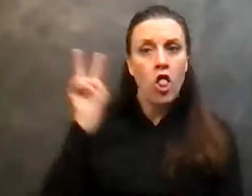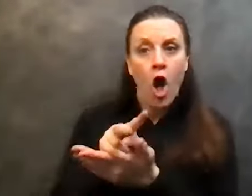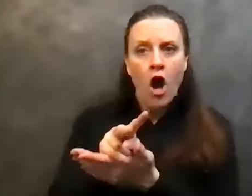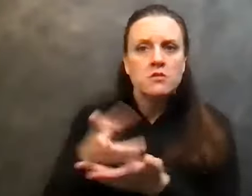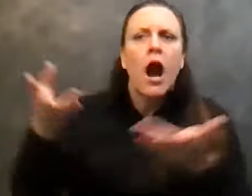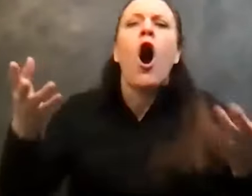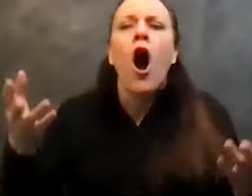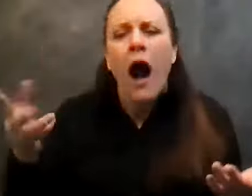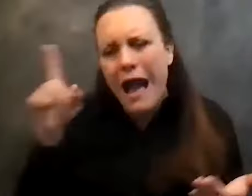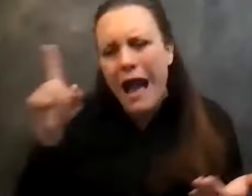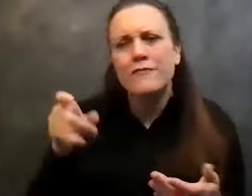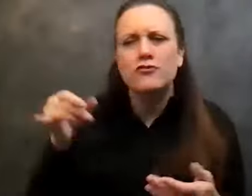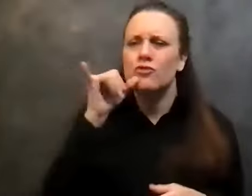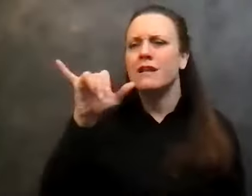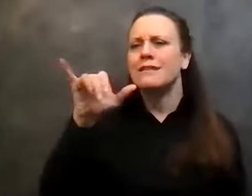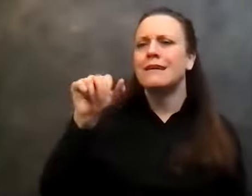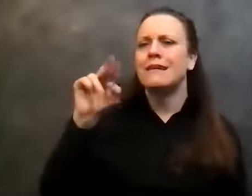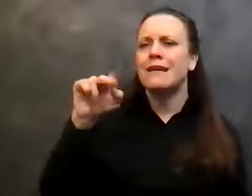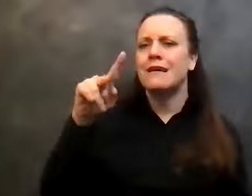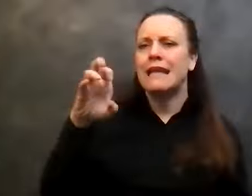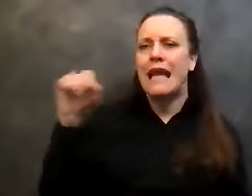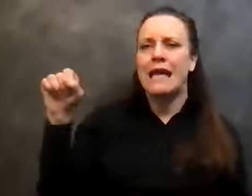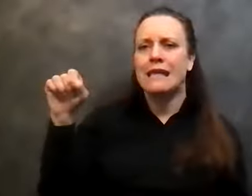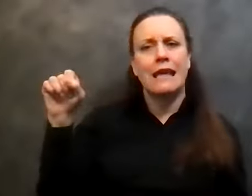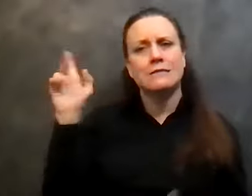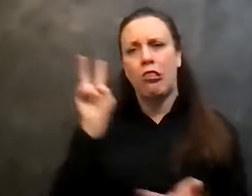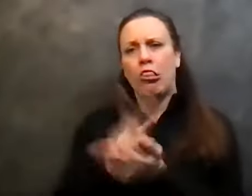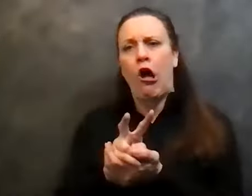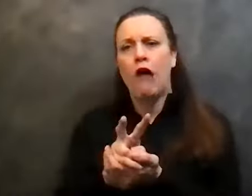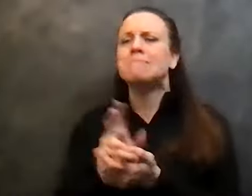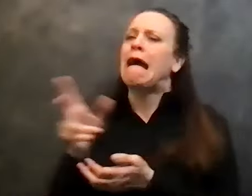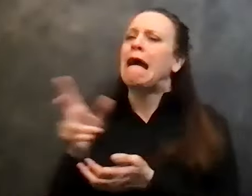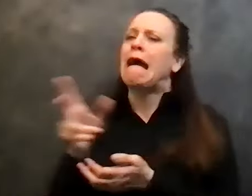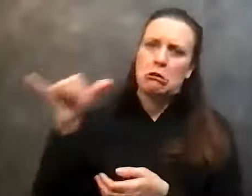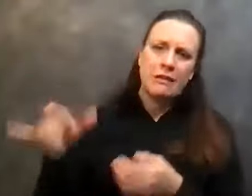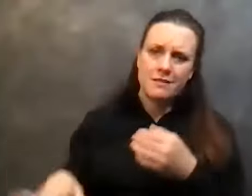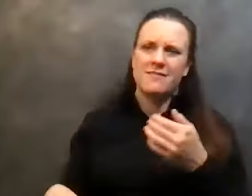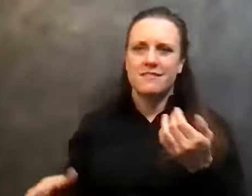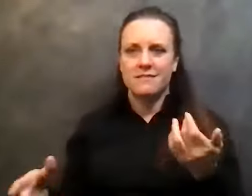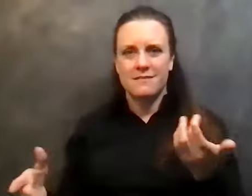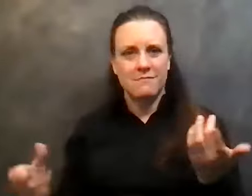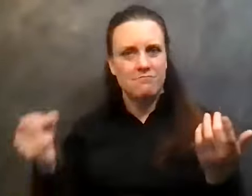know, like a trivial excuse. And I would be, I would be drinking again. It's, it's the insanity